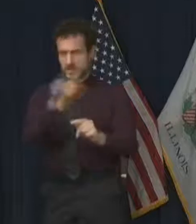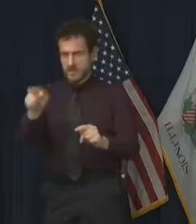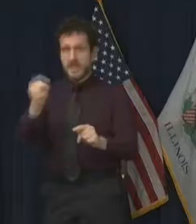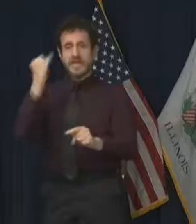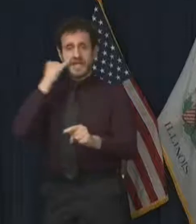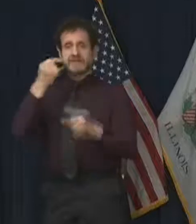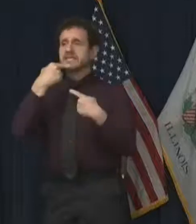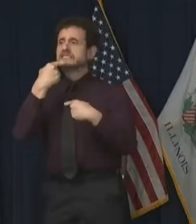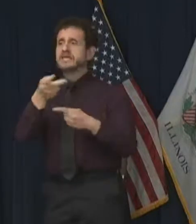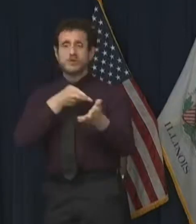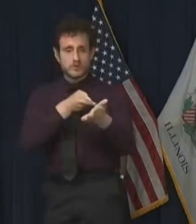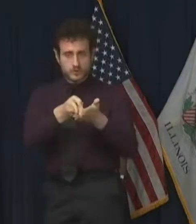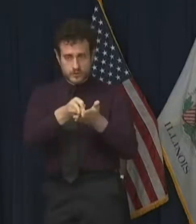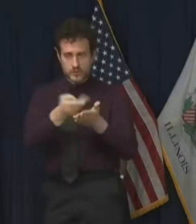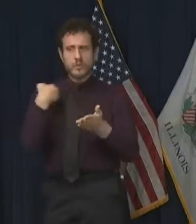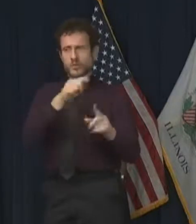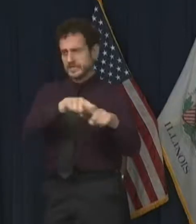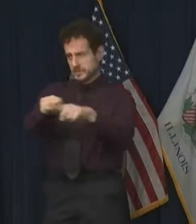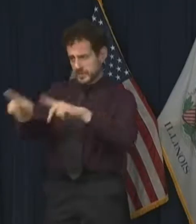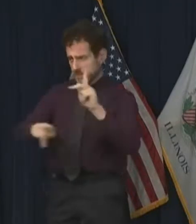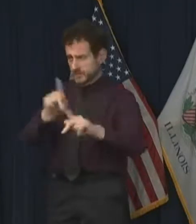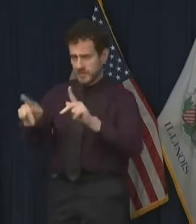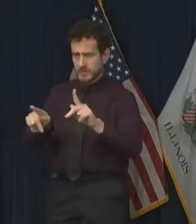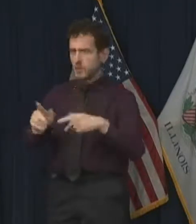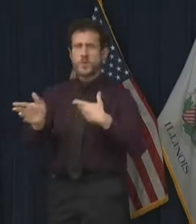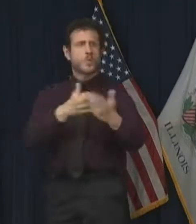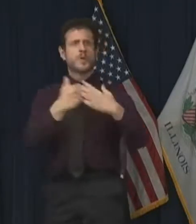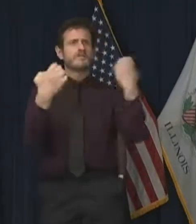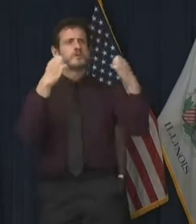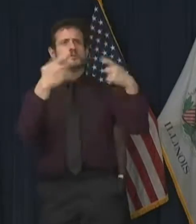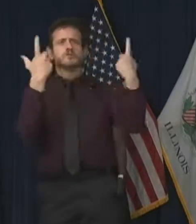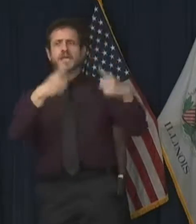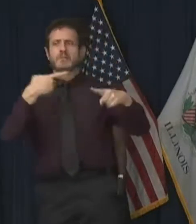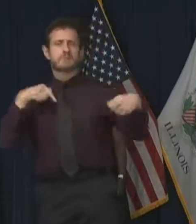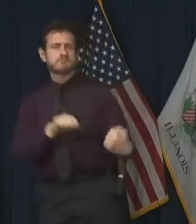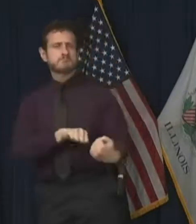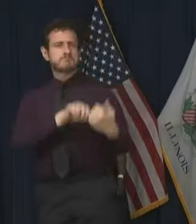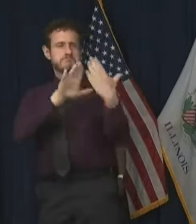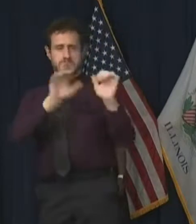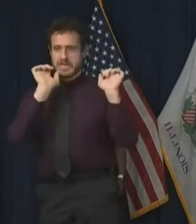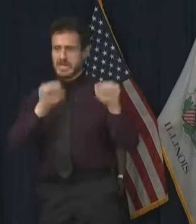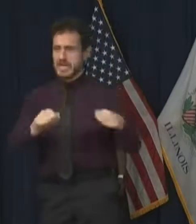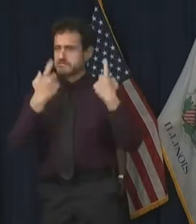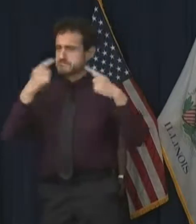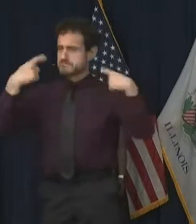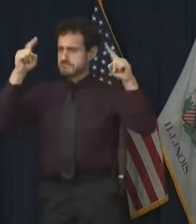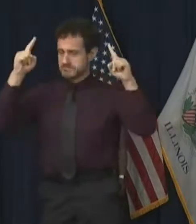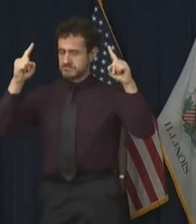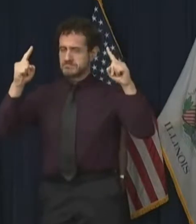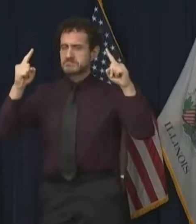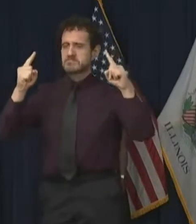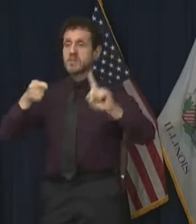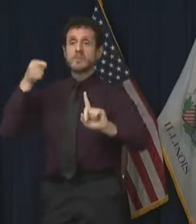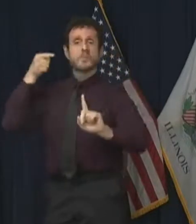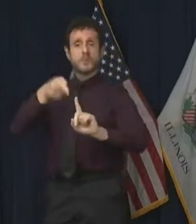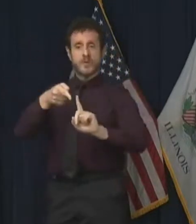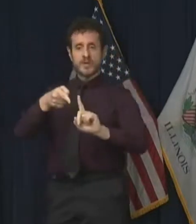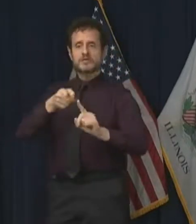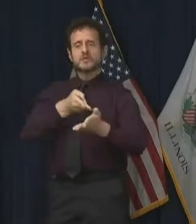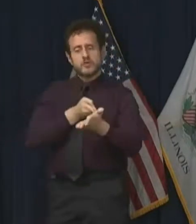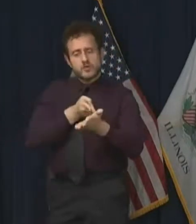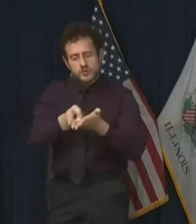depended upon to meet any national crisis. The great point is to bring them the real facts.